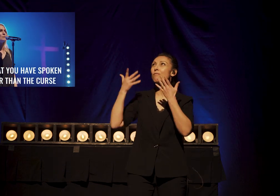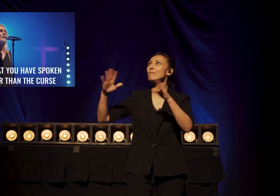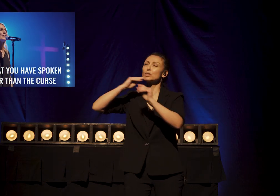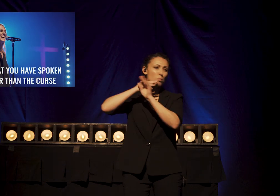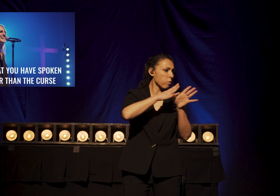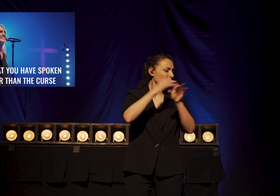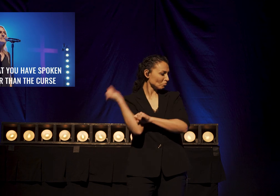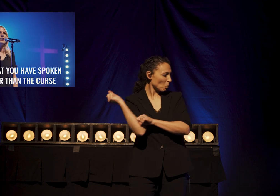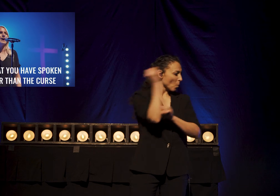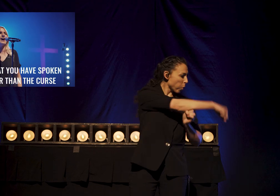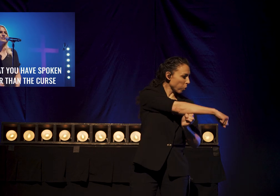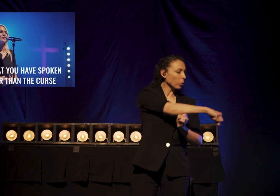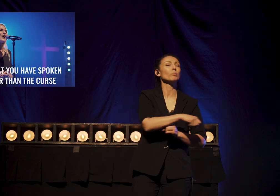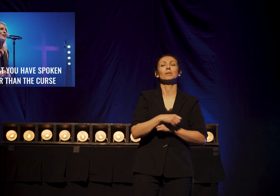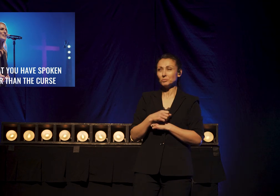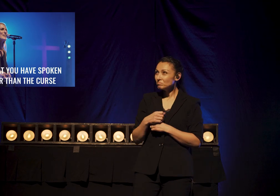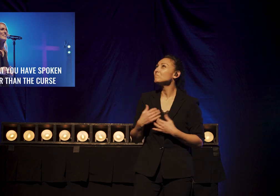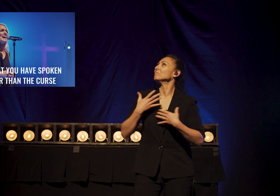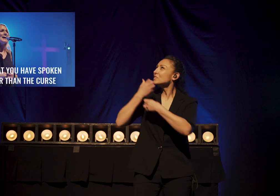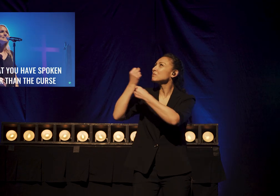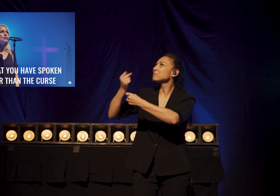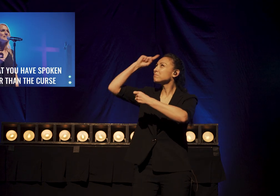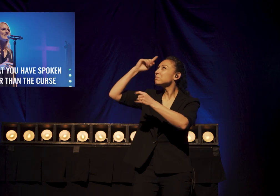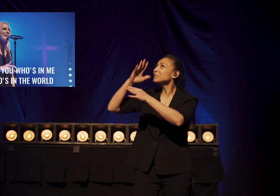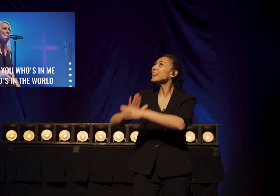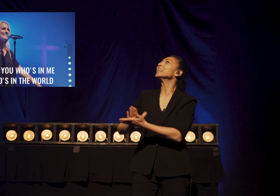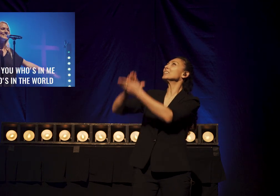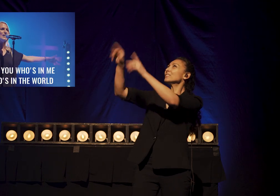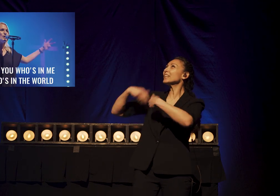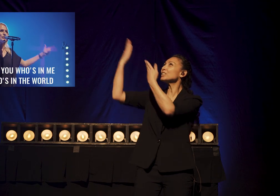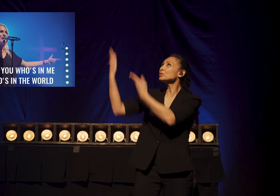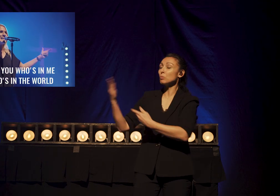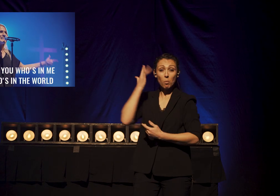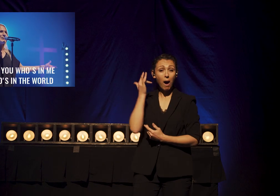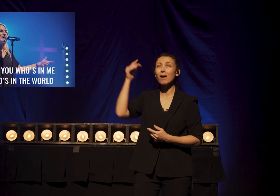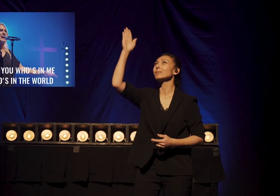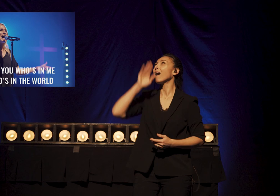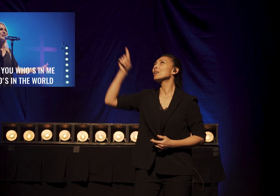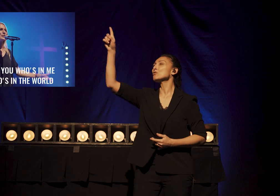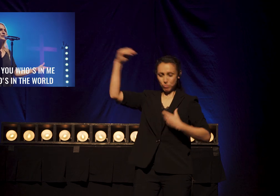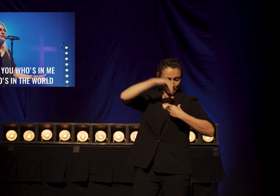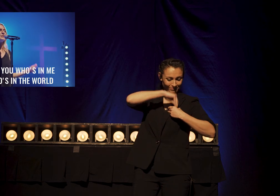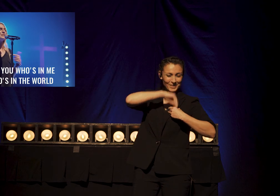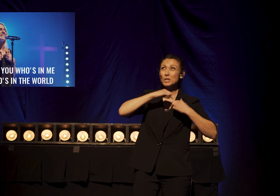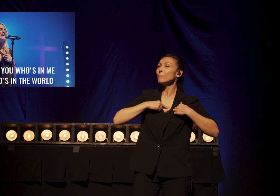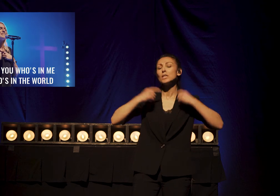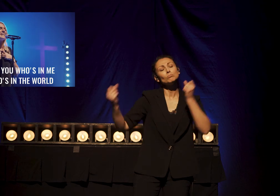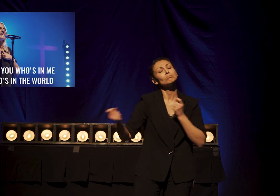spoken are stronger than the curse. Greater are you who is in me